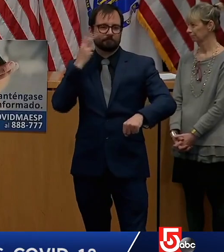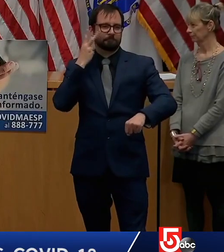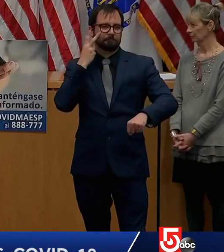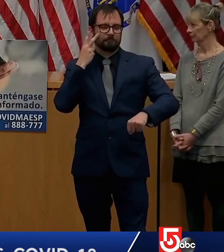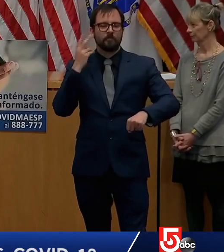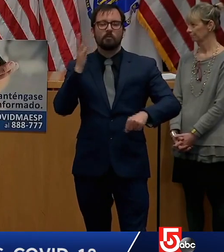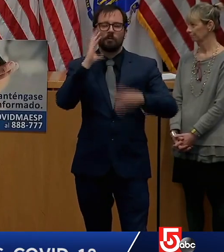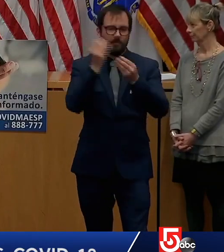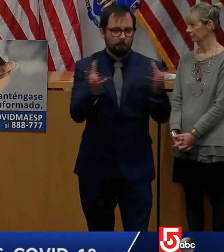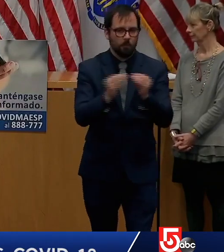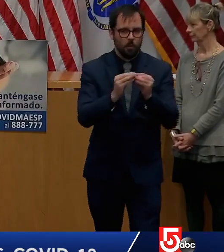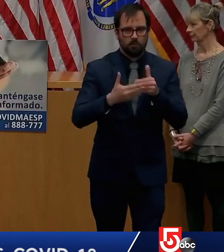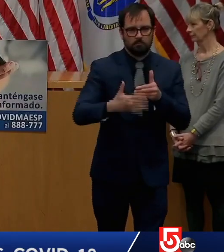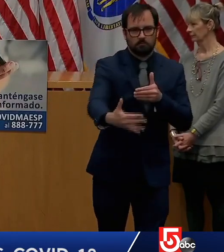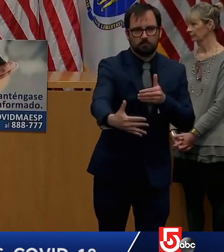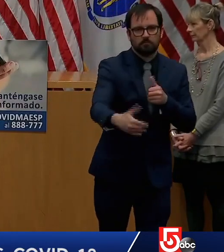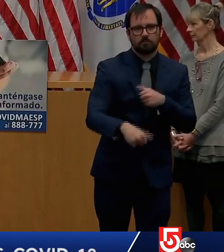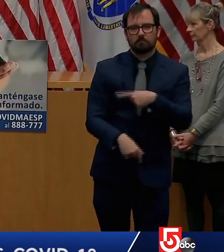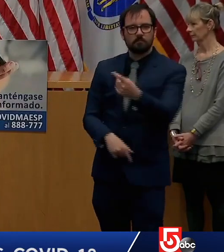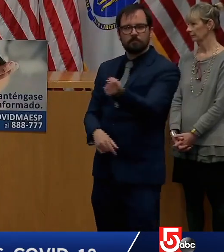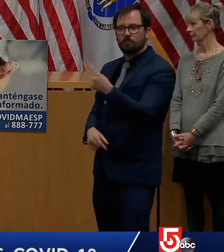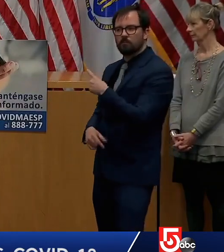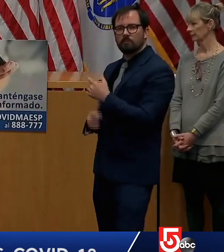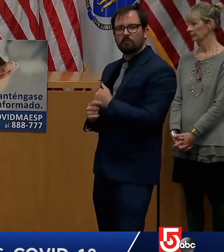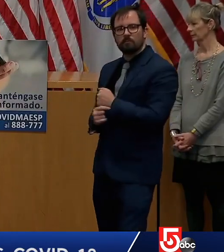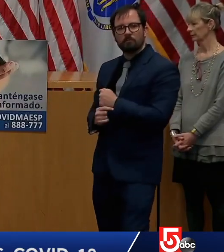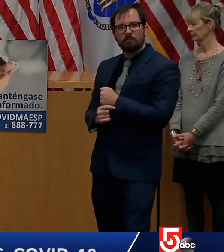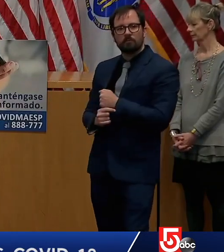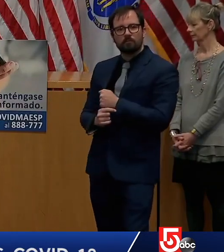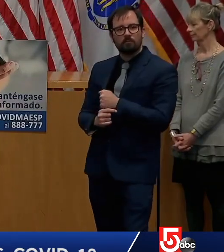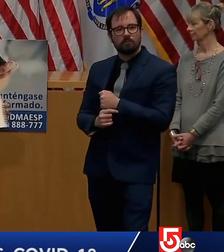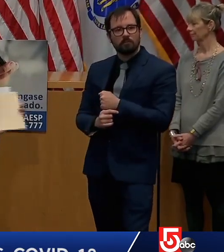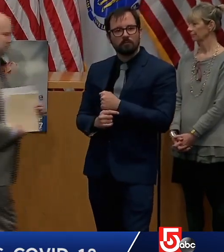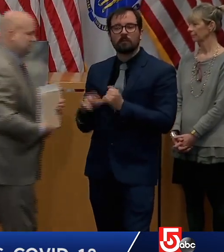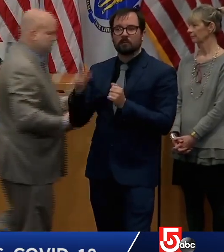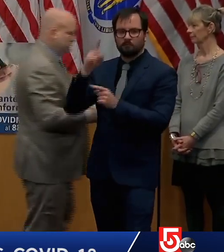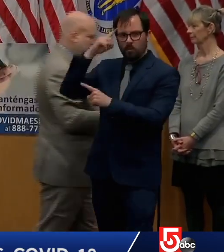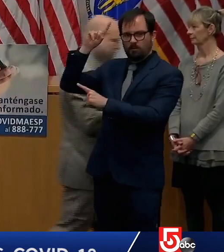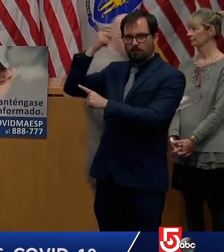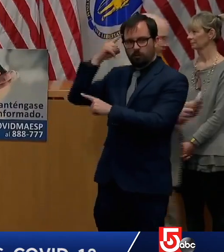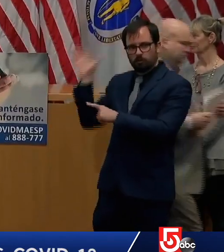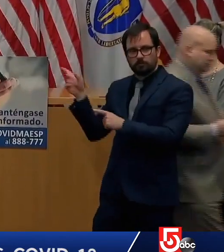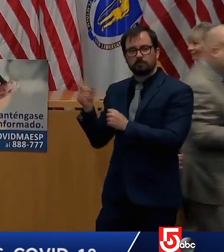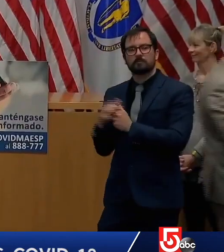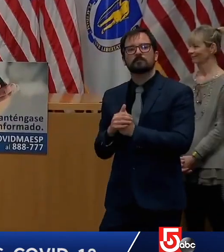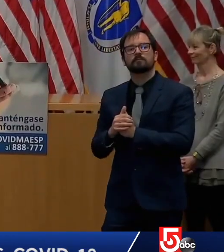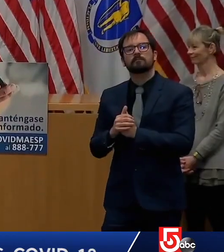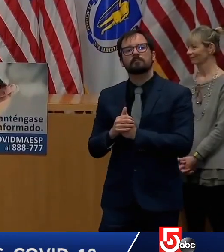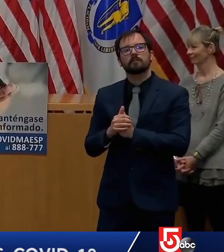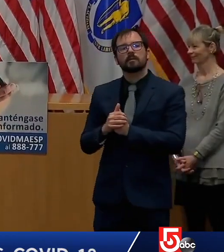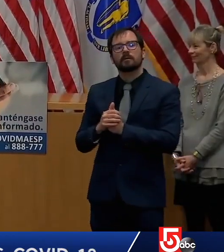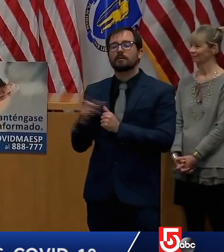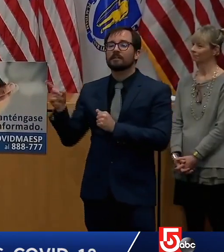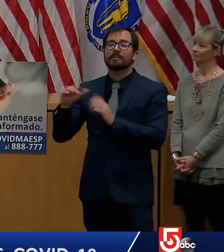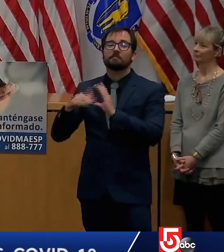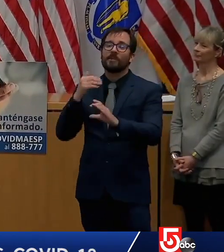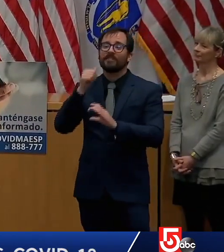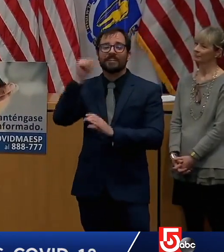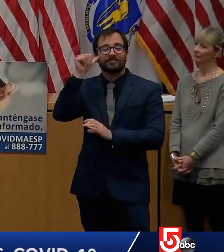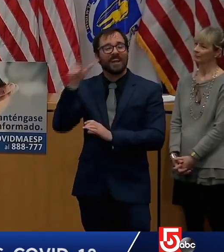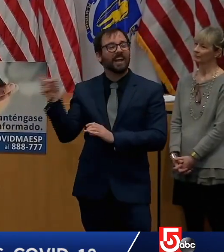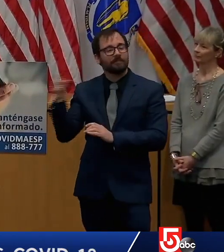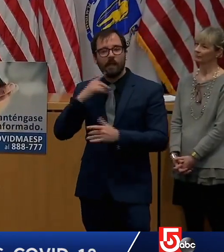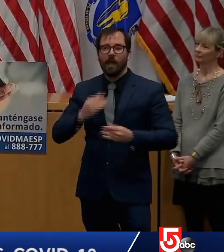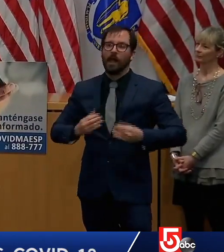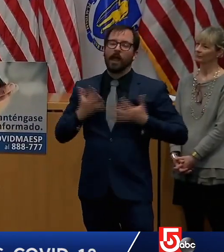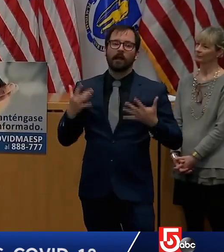Governor, you talked about the email you got yesterday on the overall situation. What kind of hope do you have for people